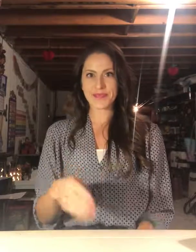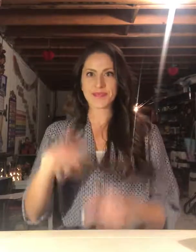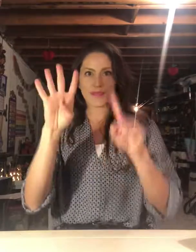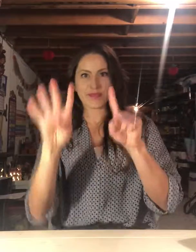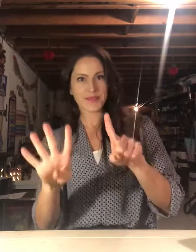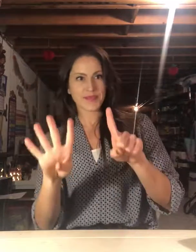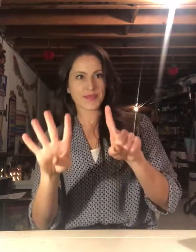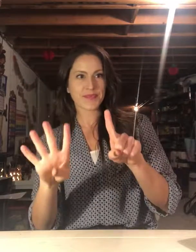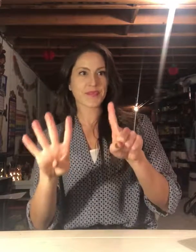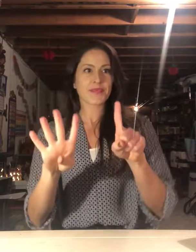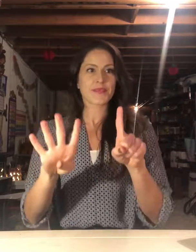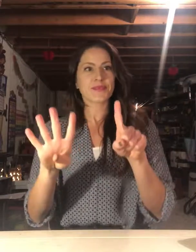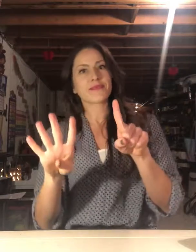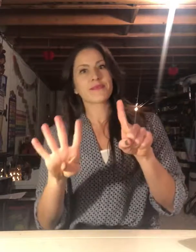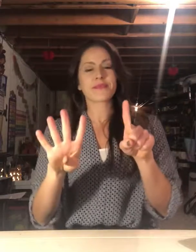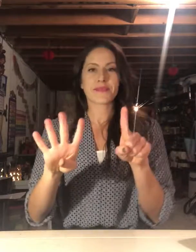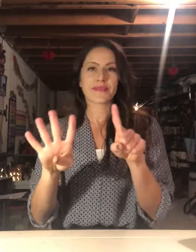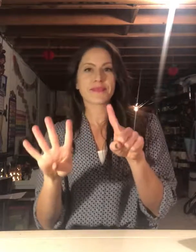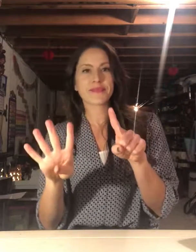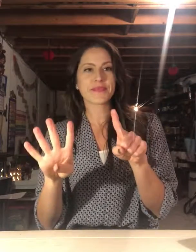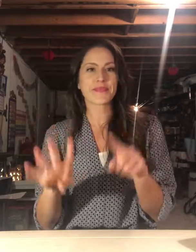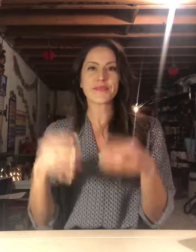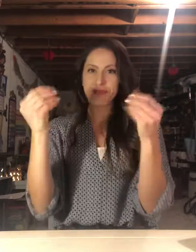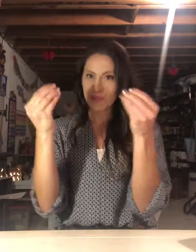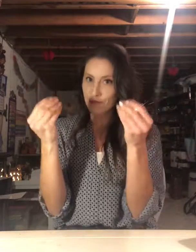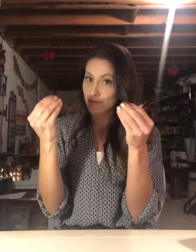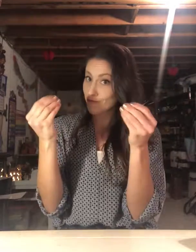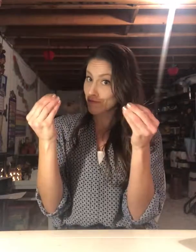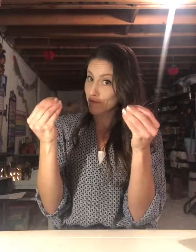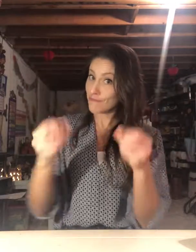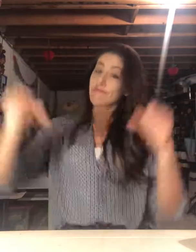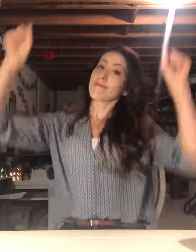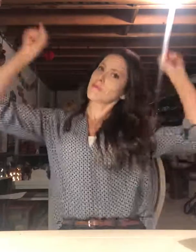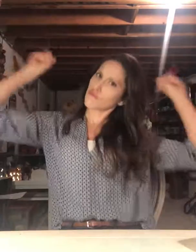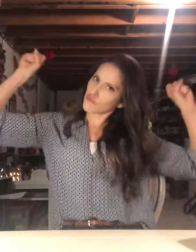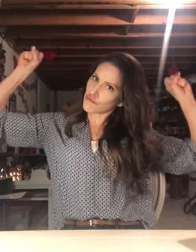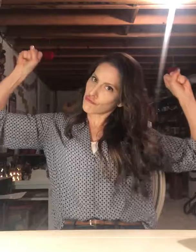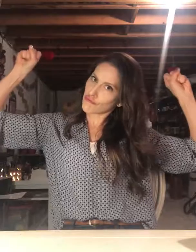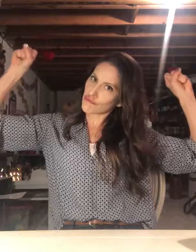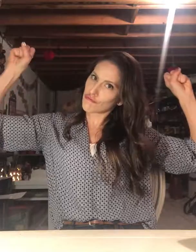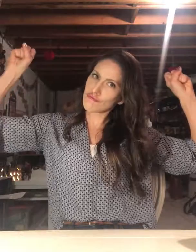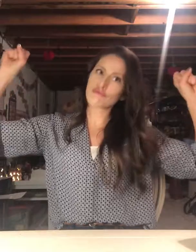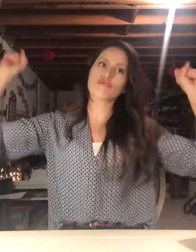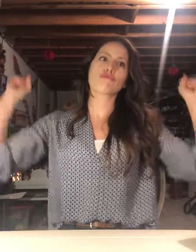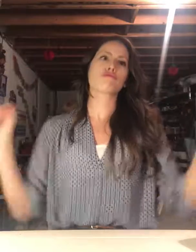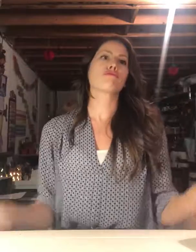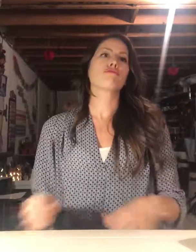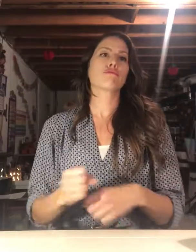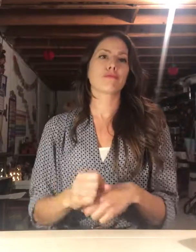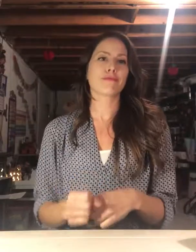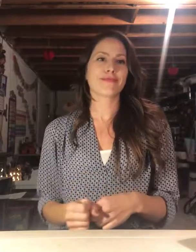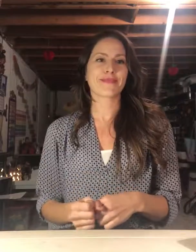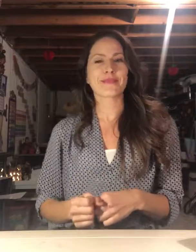-1400s, the wealthy and powerful Songhai